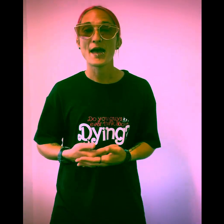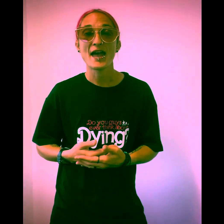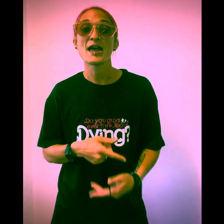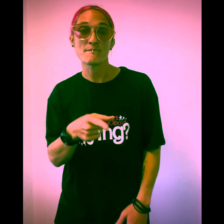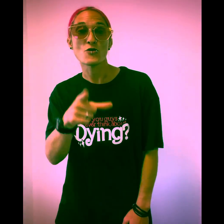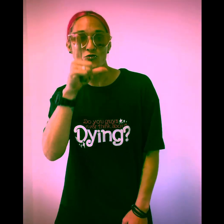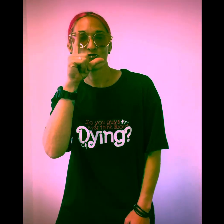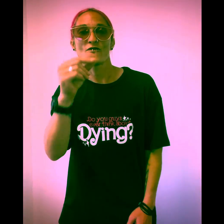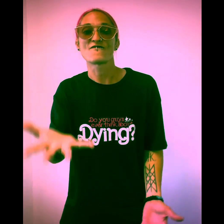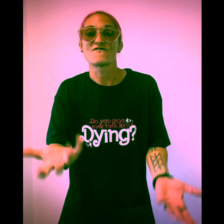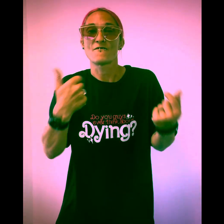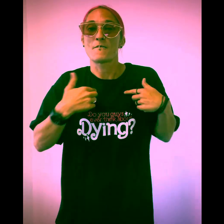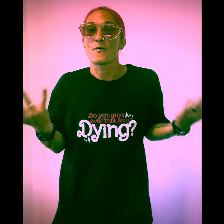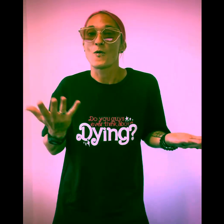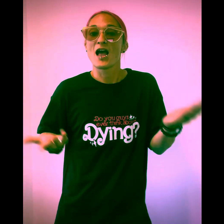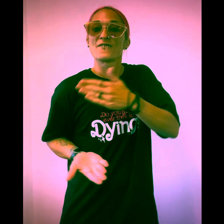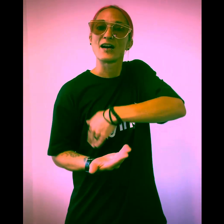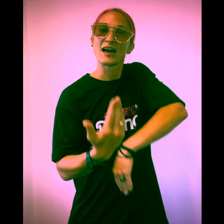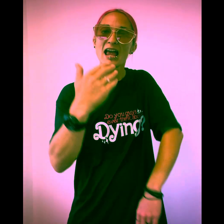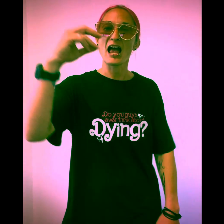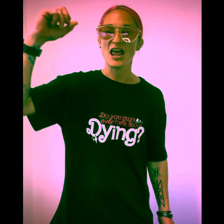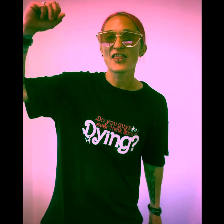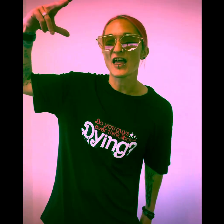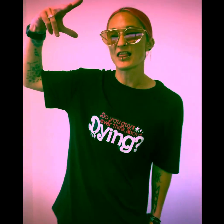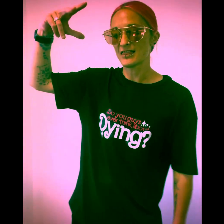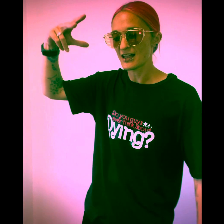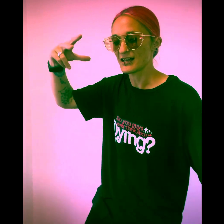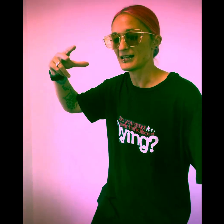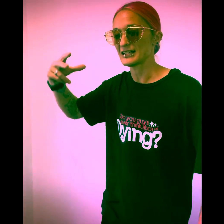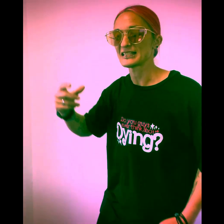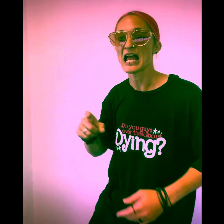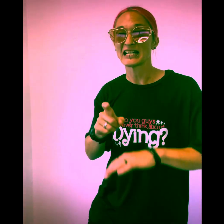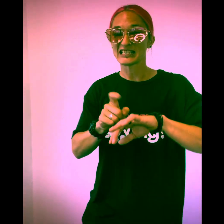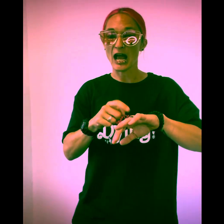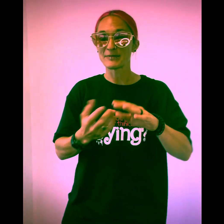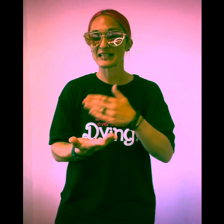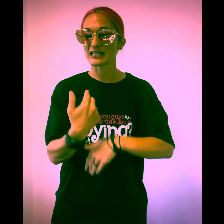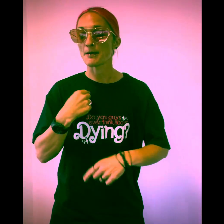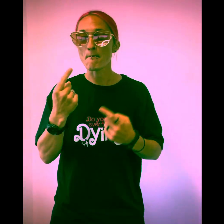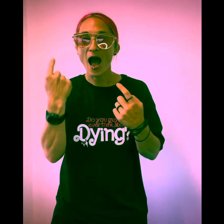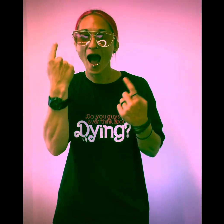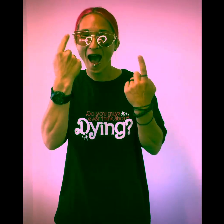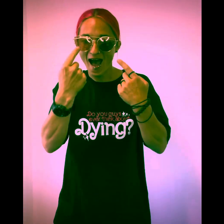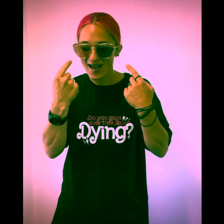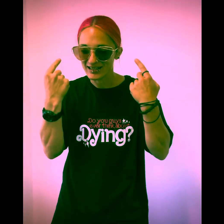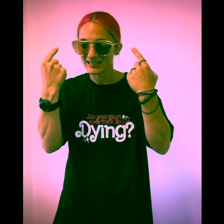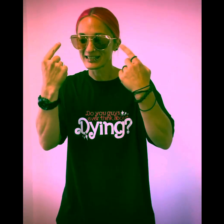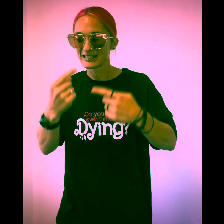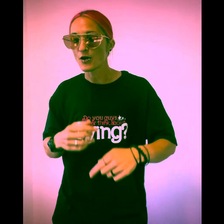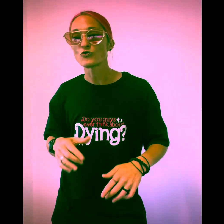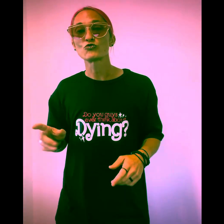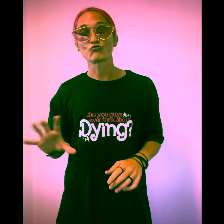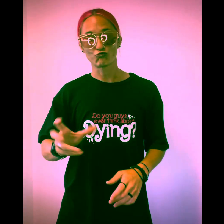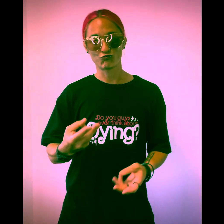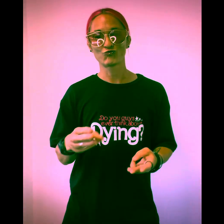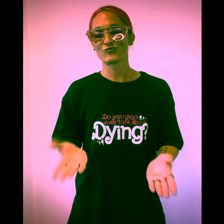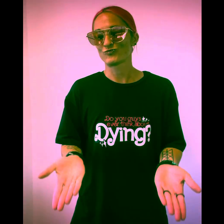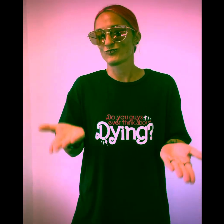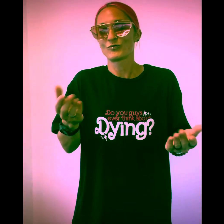Baby, you can find me under the lights, diamonds under my eyes Turn the rhythm up, don't